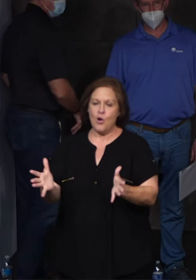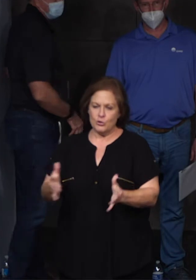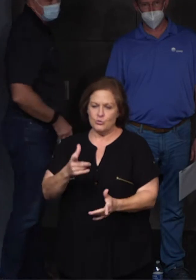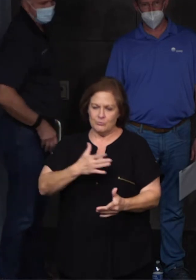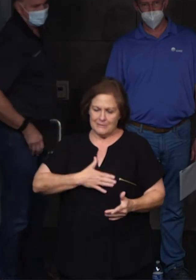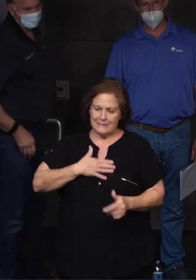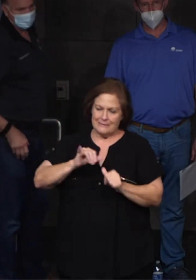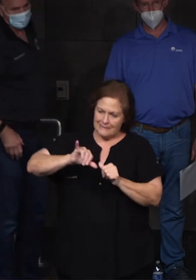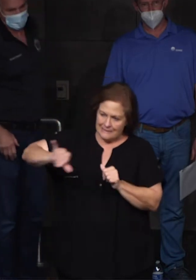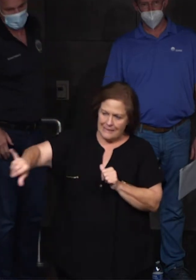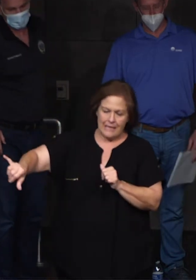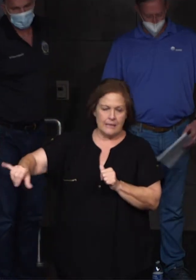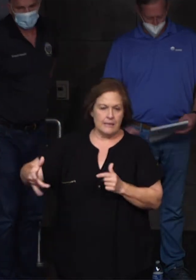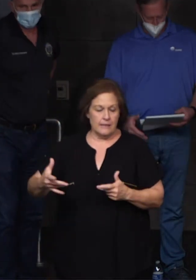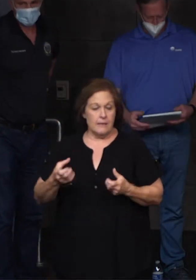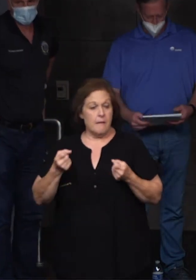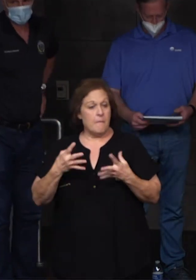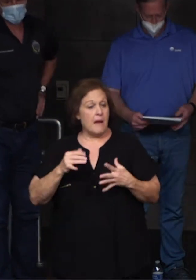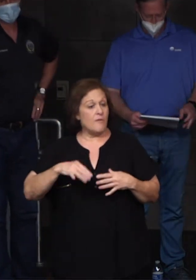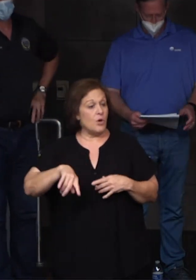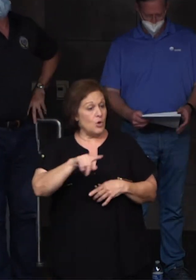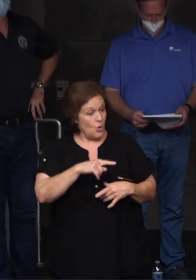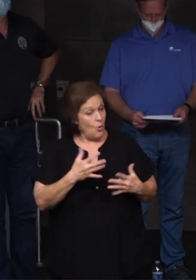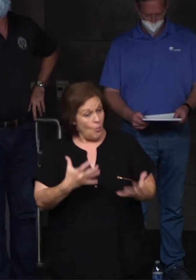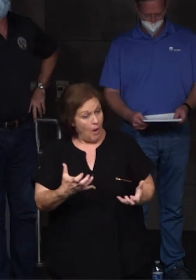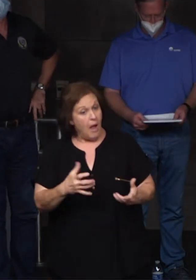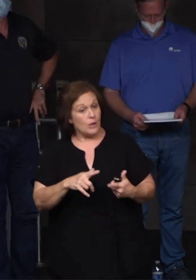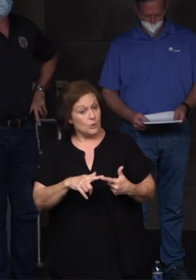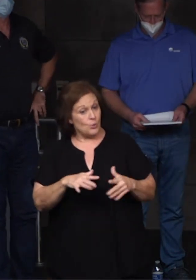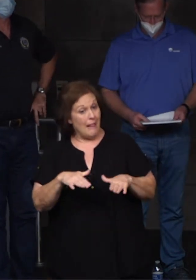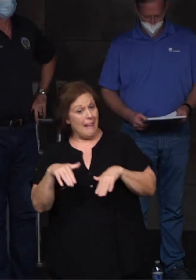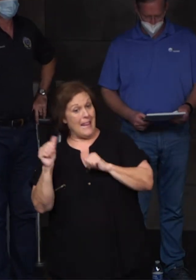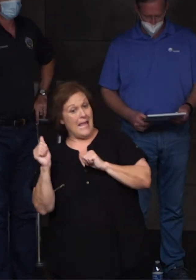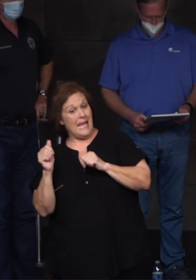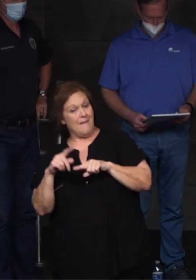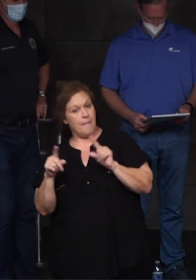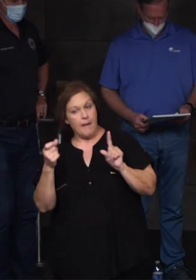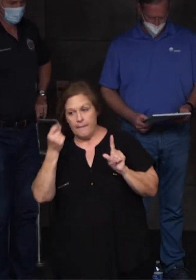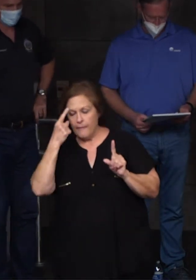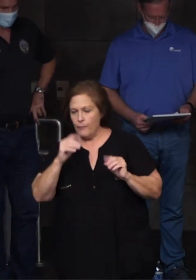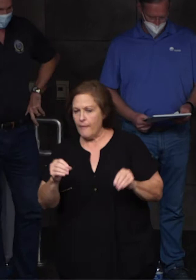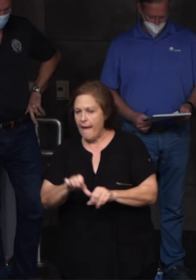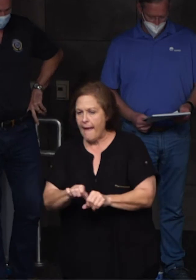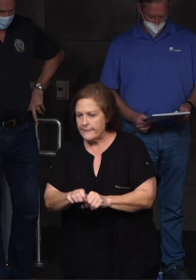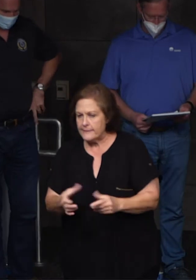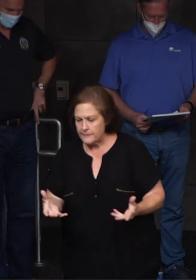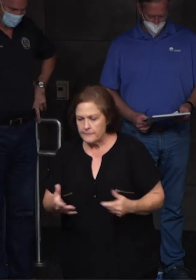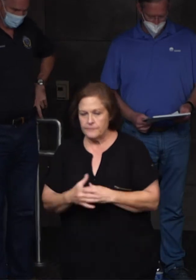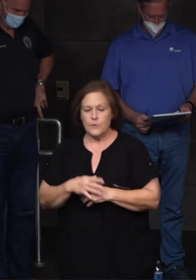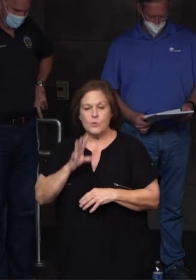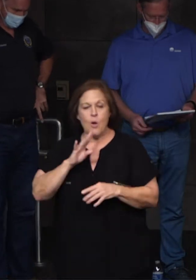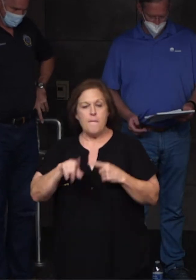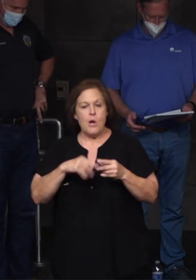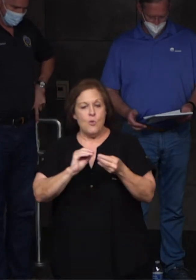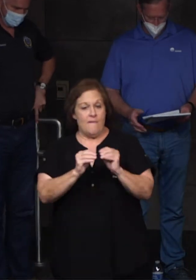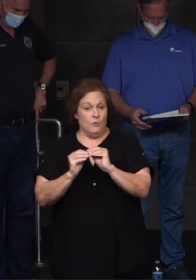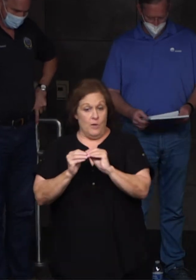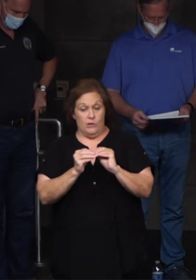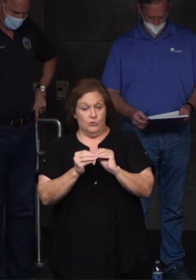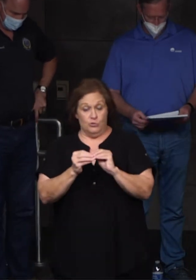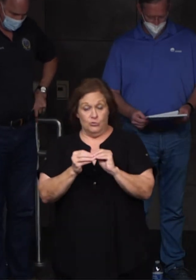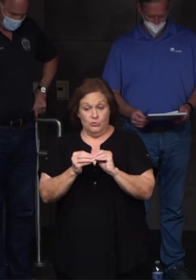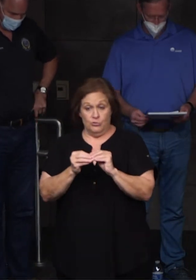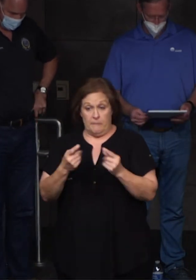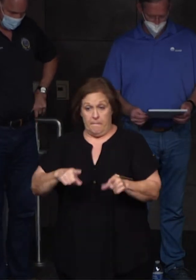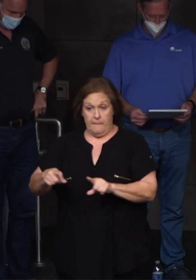put. And many people here would like to leave, but of course, gas is the issue. I want to talk about restoration efforts that are going